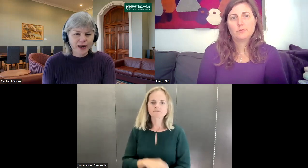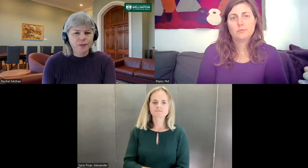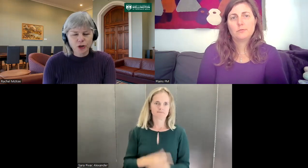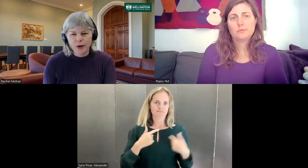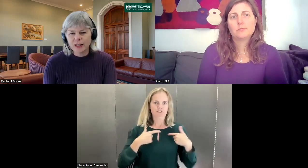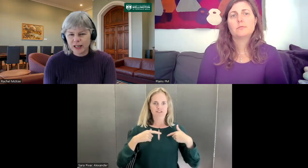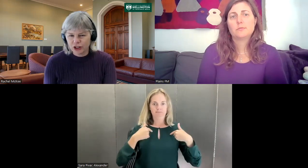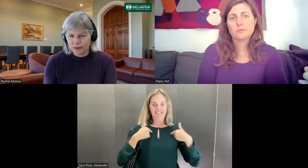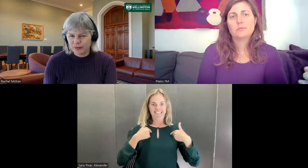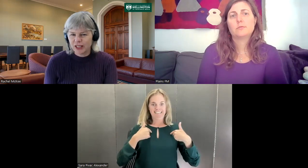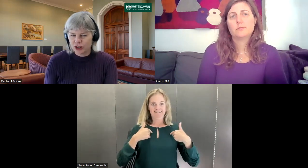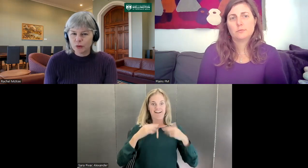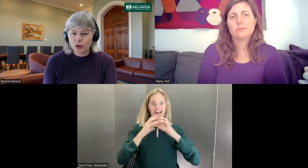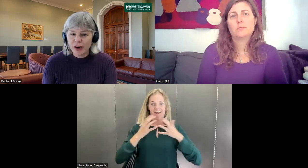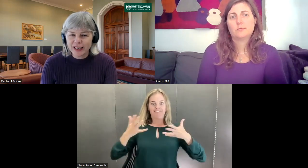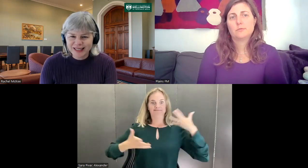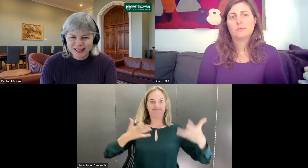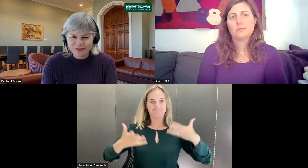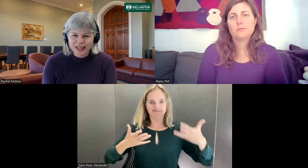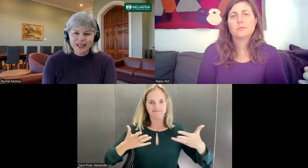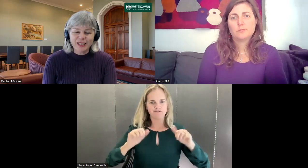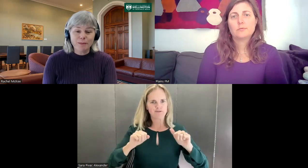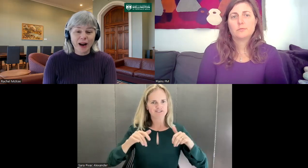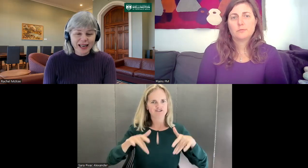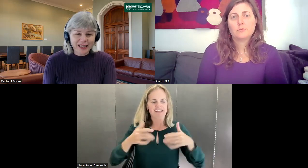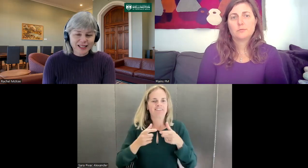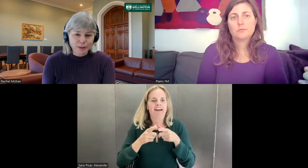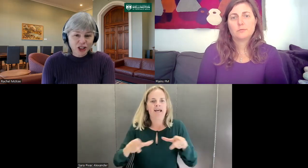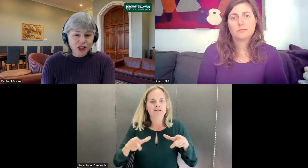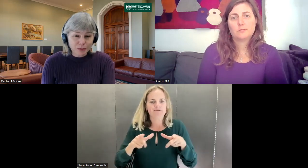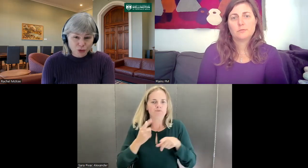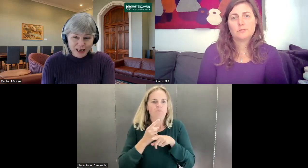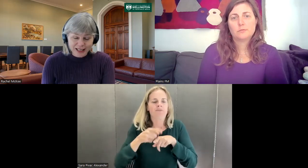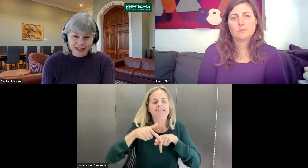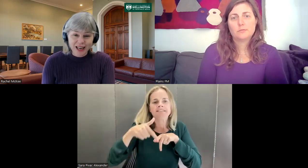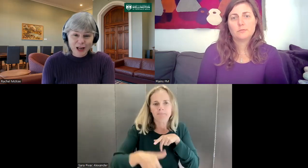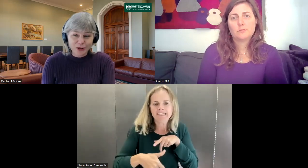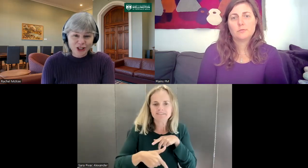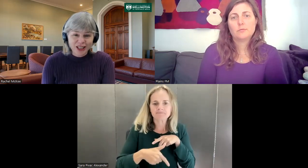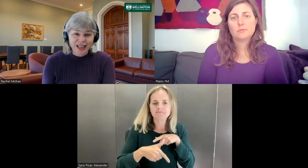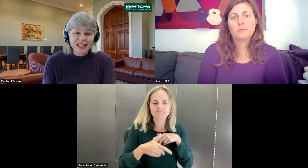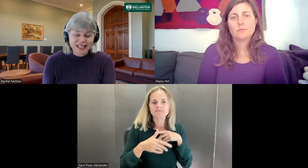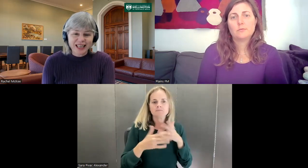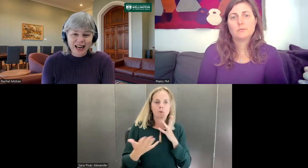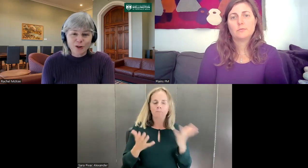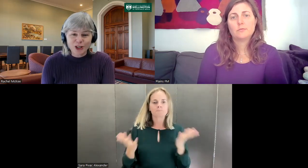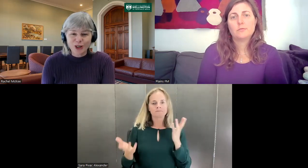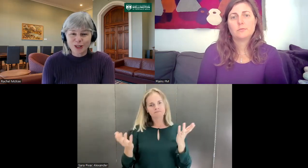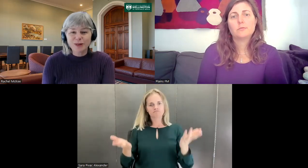you know, in a lecture session and with readings. In my classes, I'm teaching them directly in sign language in their second language. So it's a bit